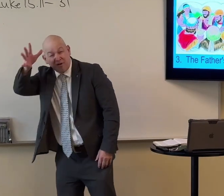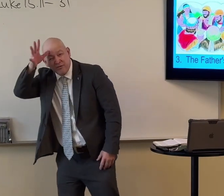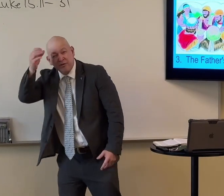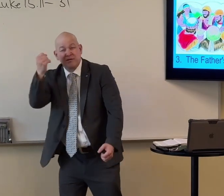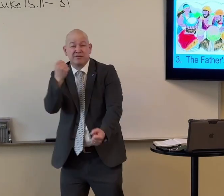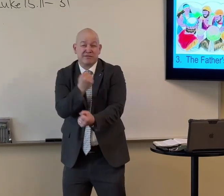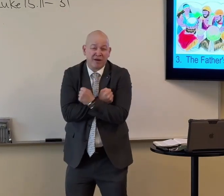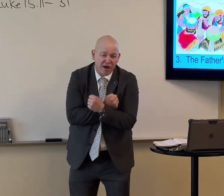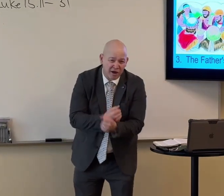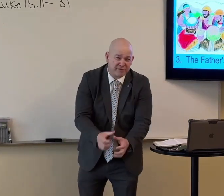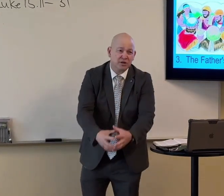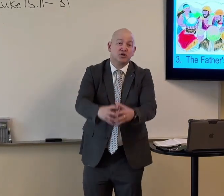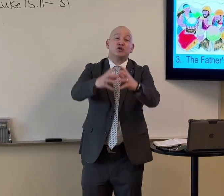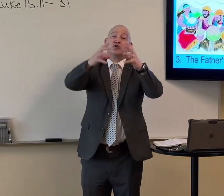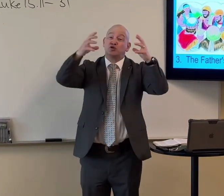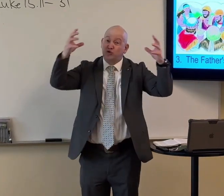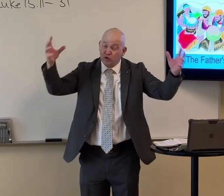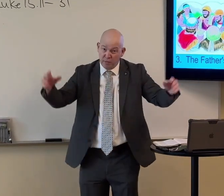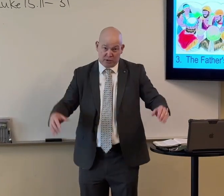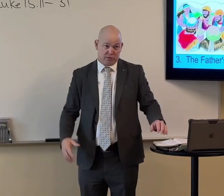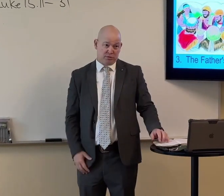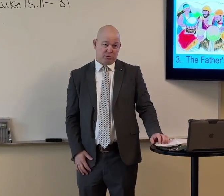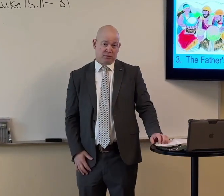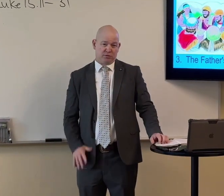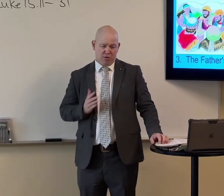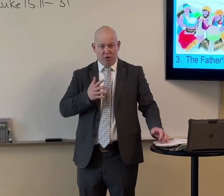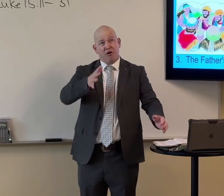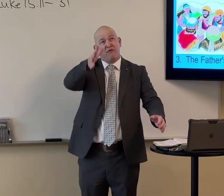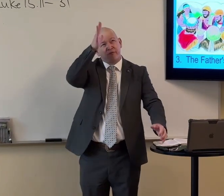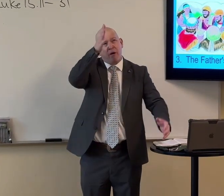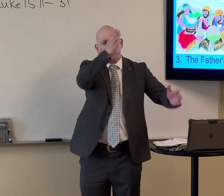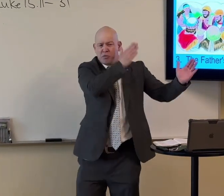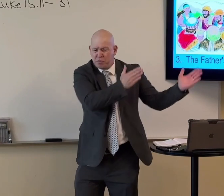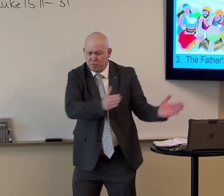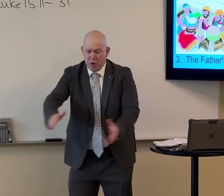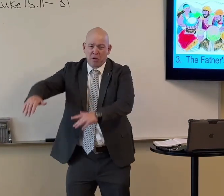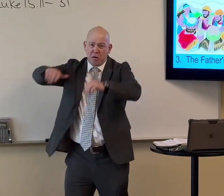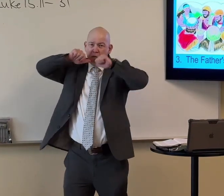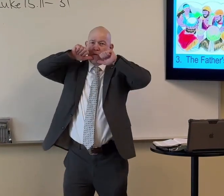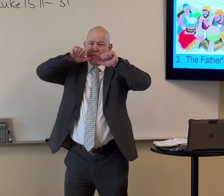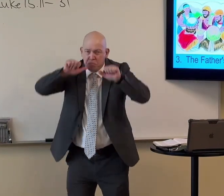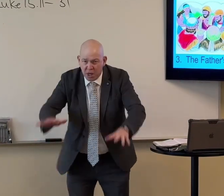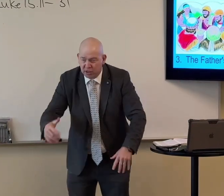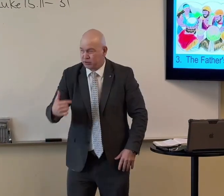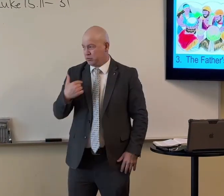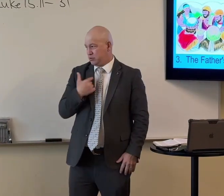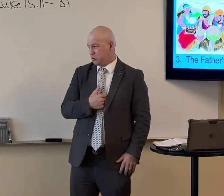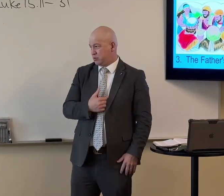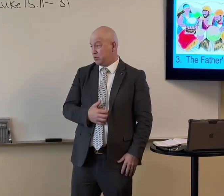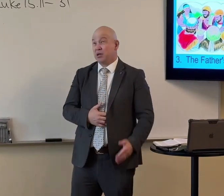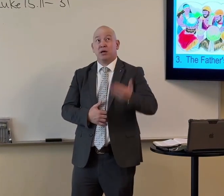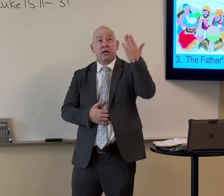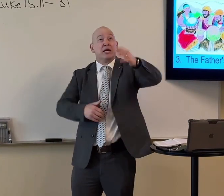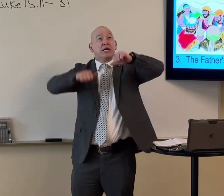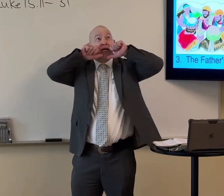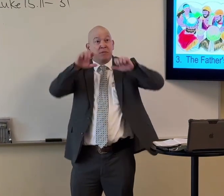He's our father. He loves us. He has a plan to bless us.